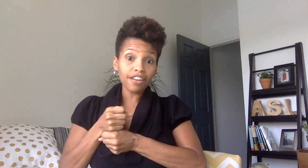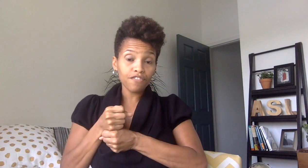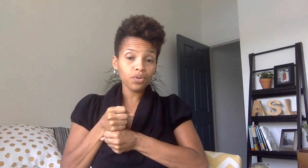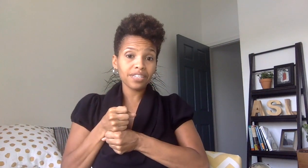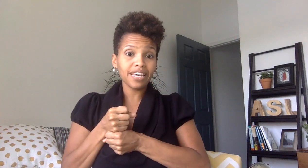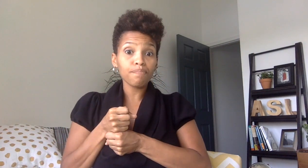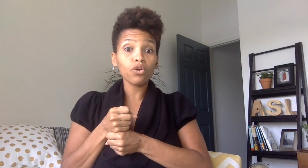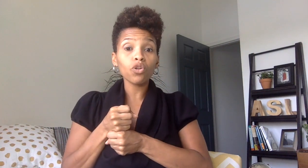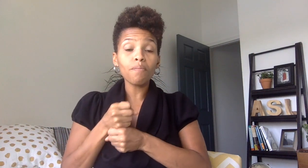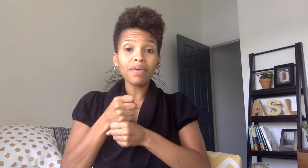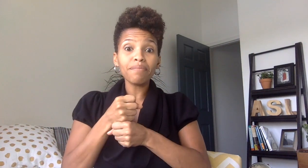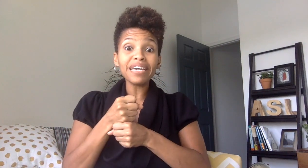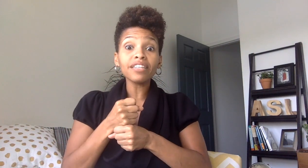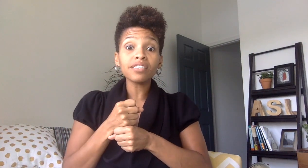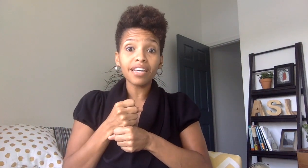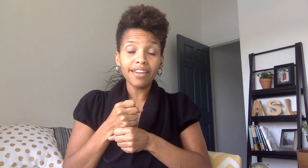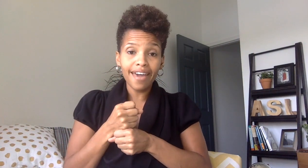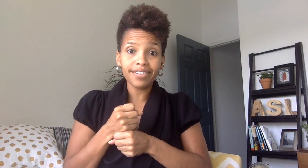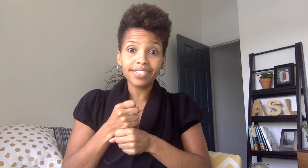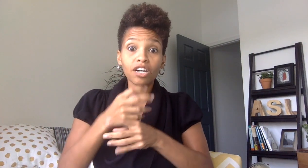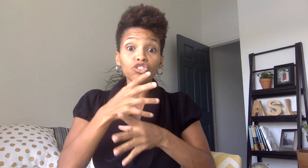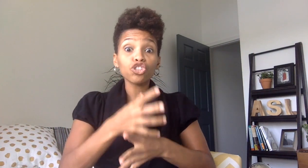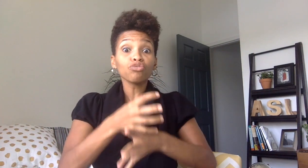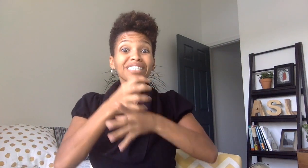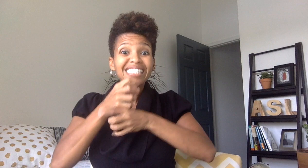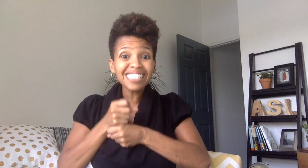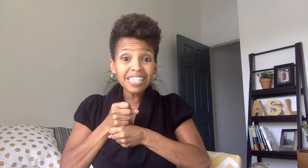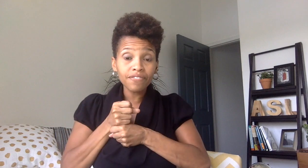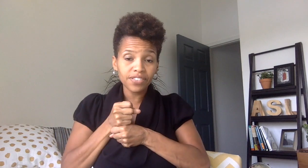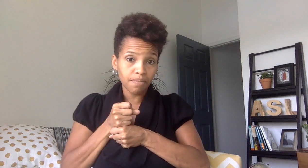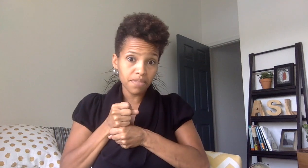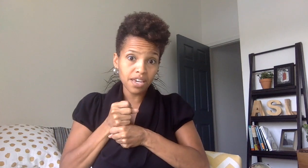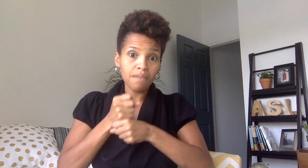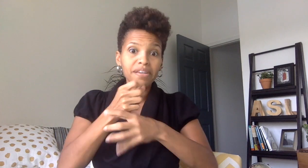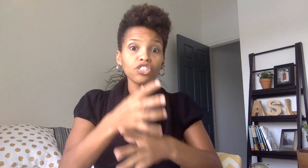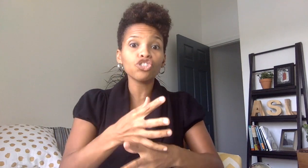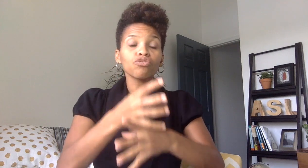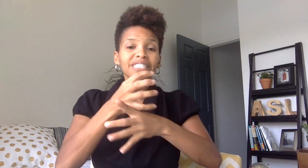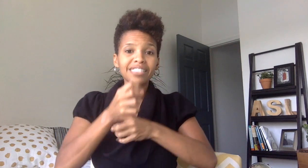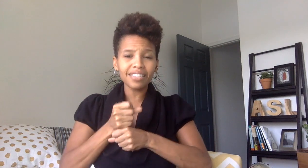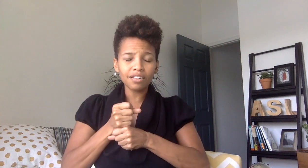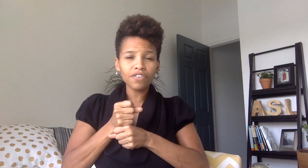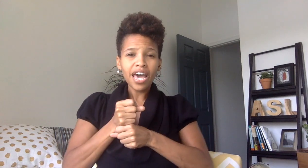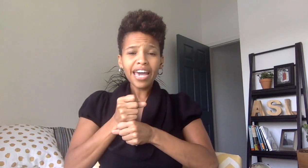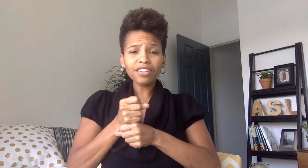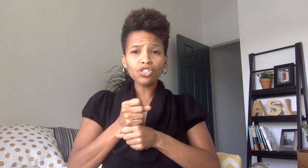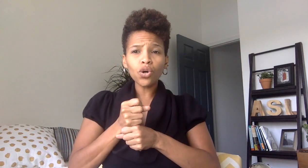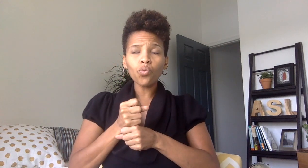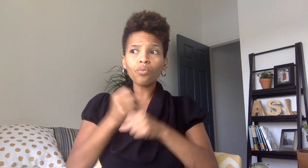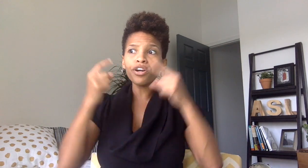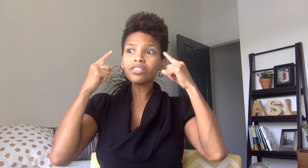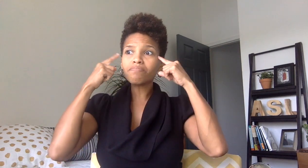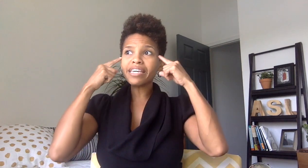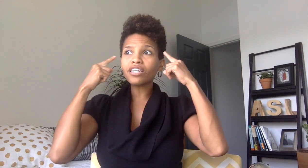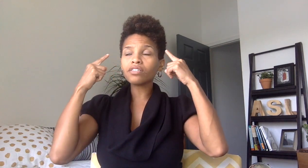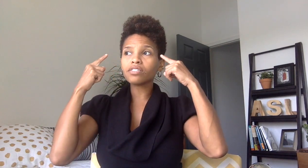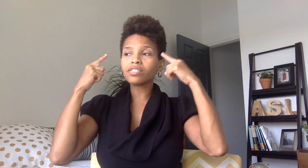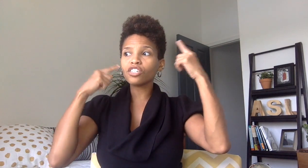for example means in ASL to receive something it means to receive and so when we're making decisions